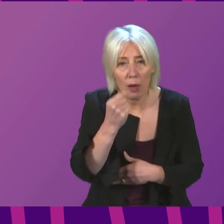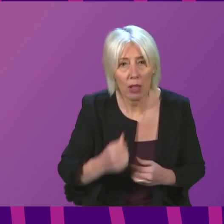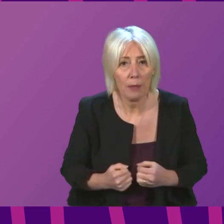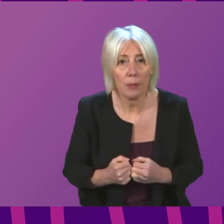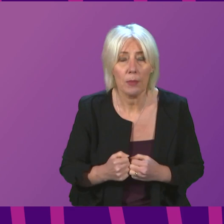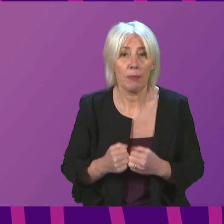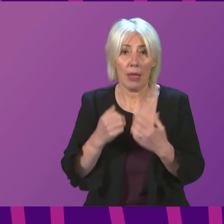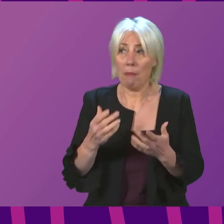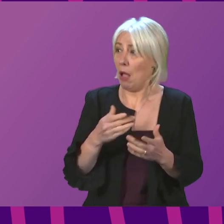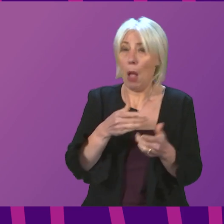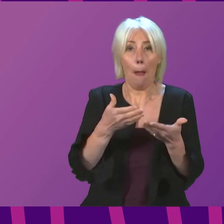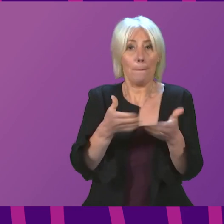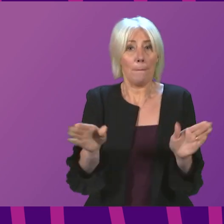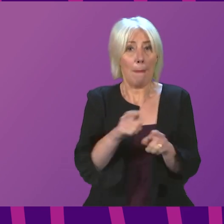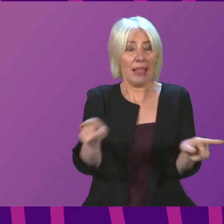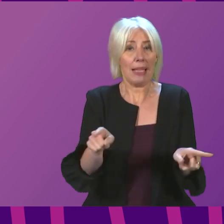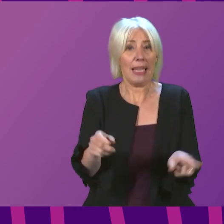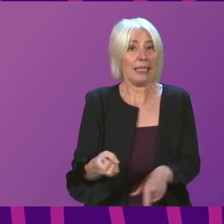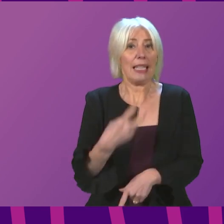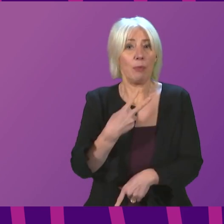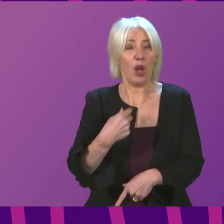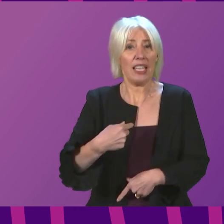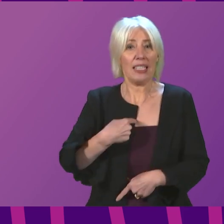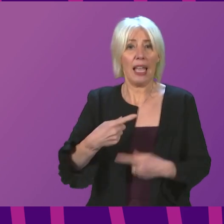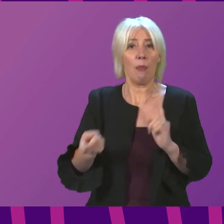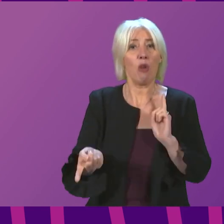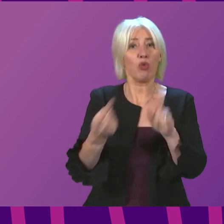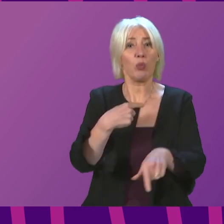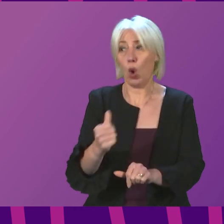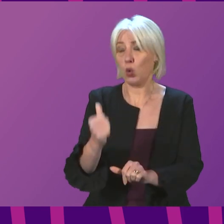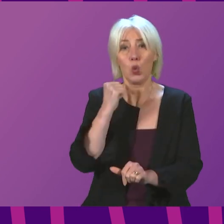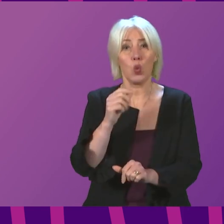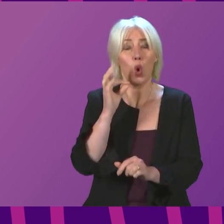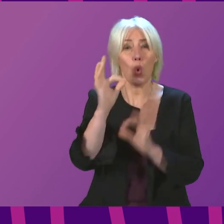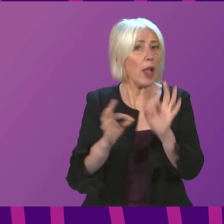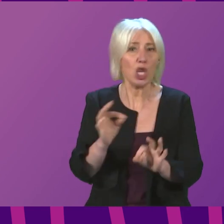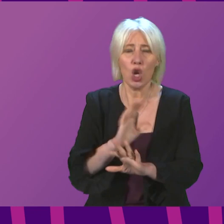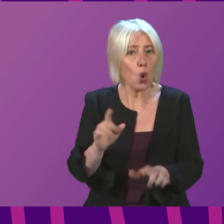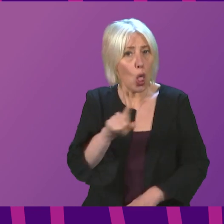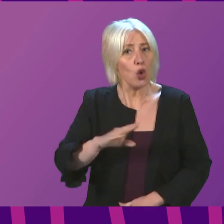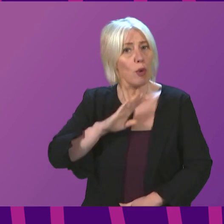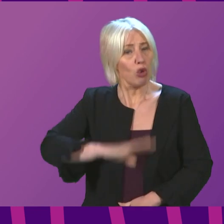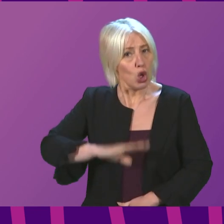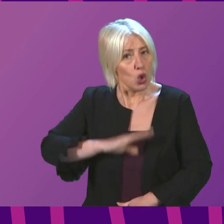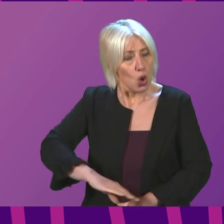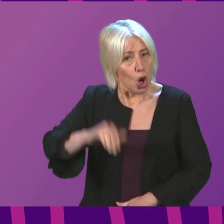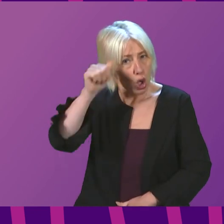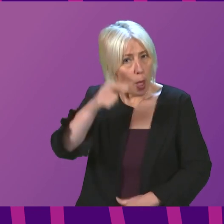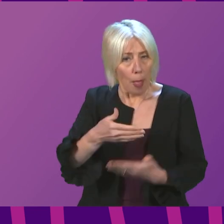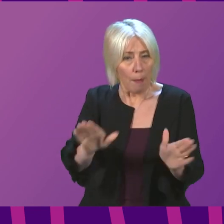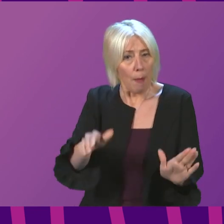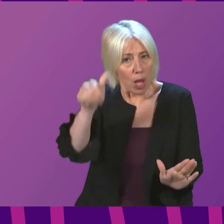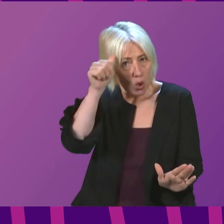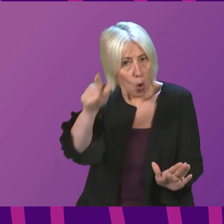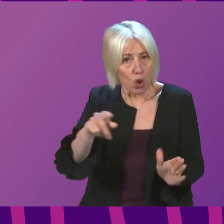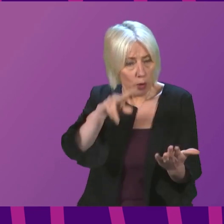that the public should not be disappointed in the answer I gave to the previous question. The public should be assured about that so that the public knows when it is reading